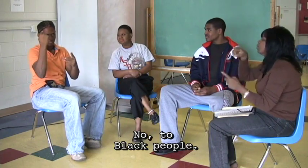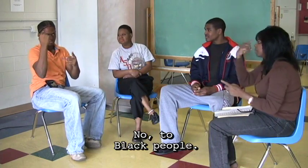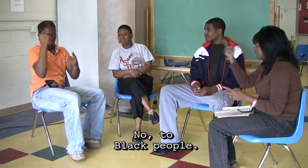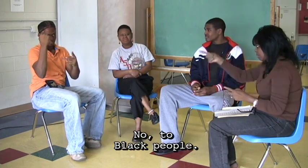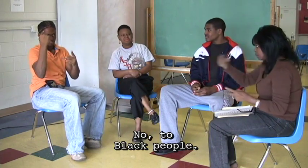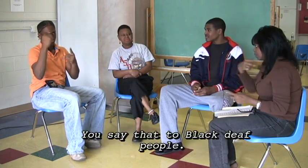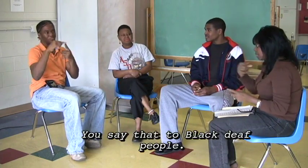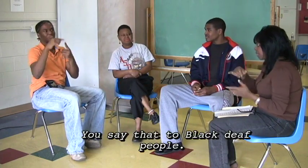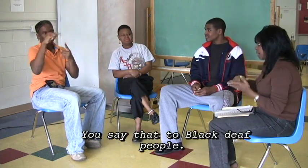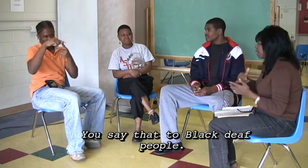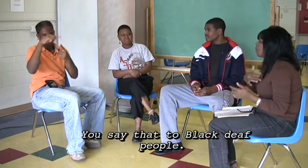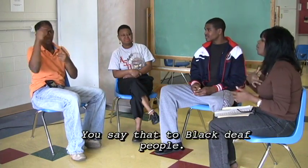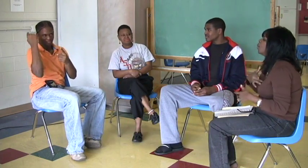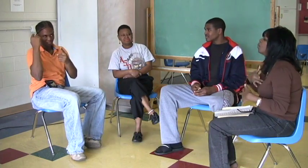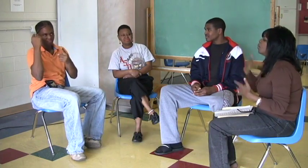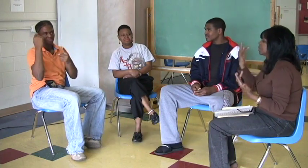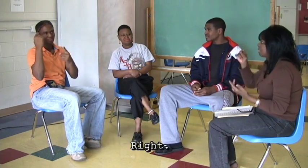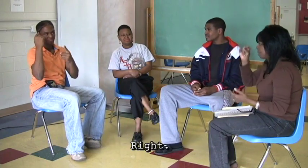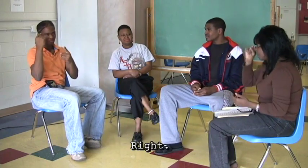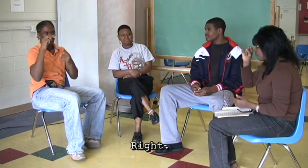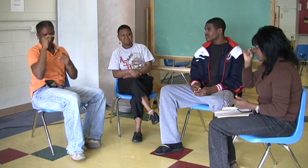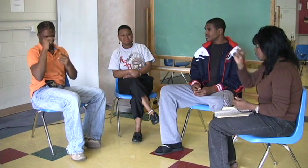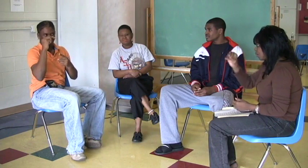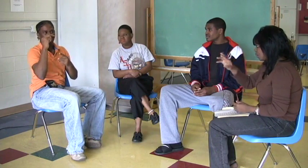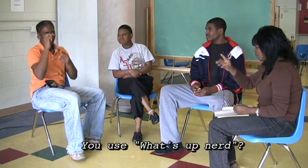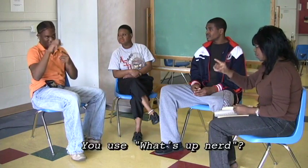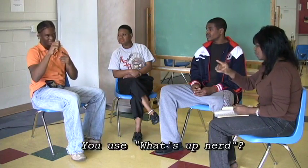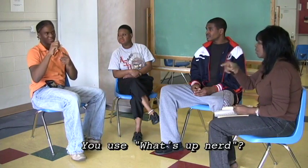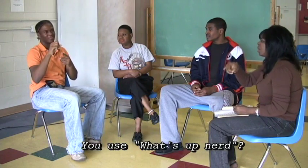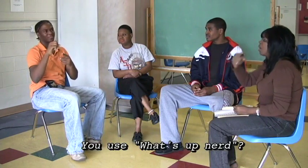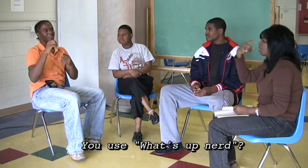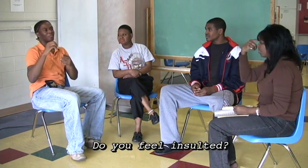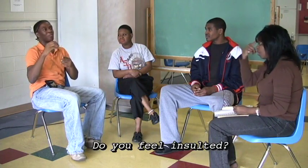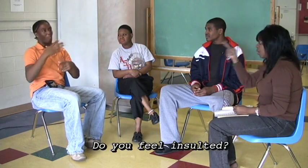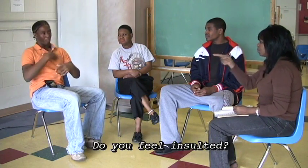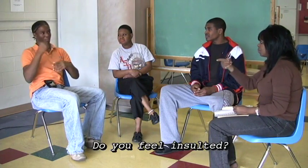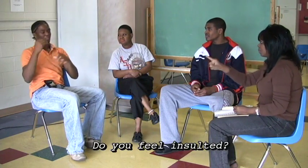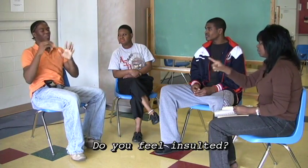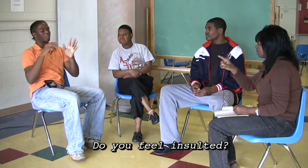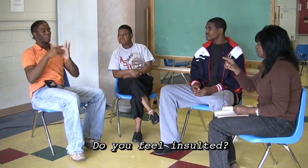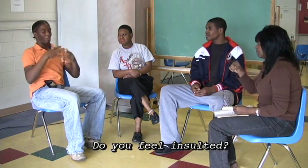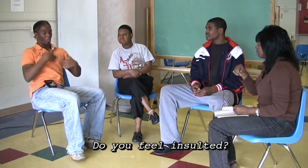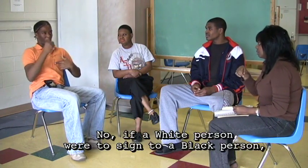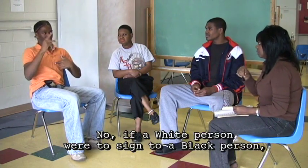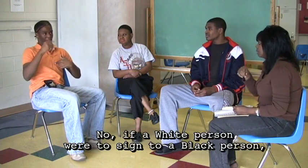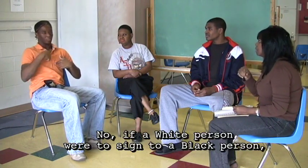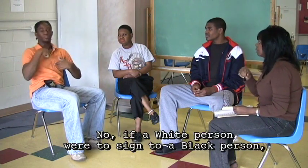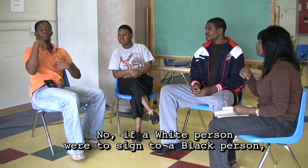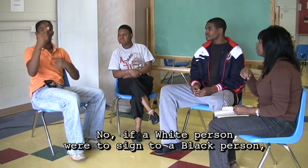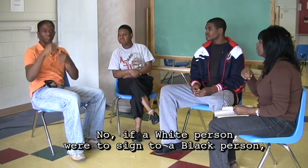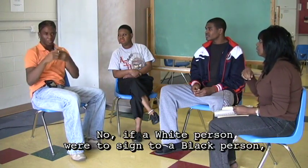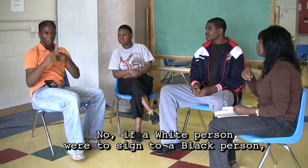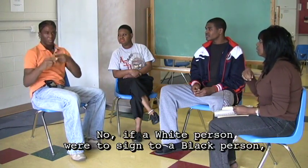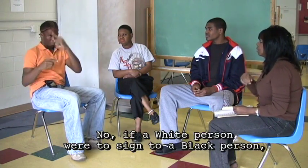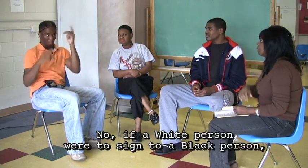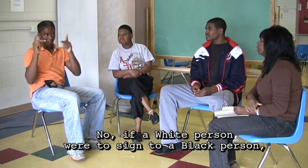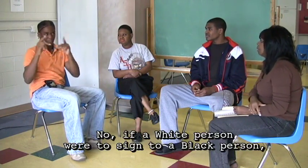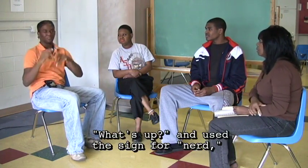people. Oh, you say that to black deaf people. Right. You use, what's up, nerd. Do you feel insulted? Well, no. If a white person were to sign to a